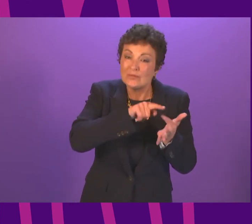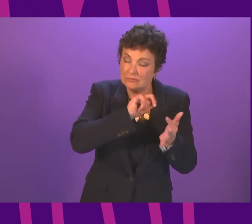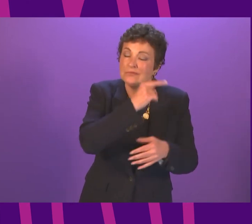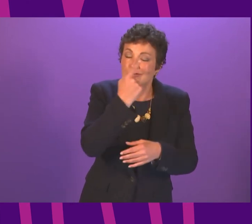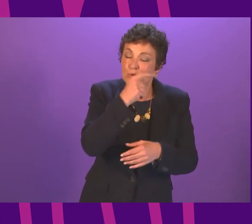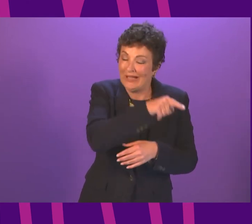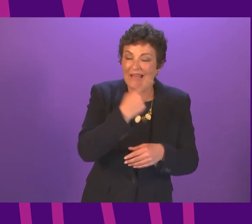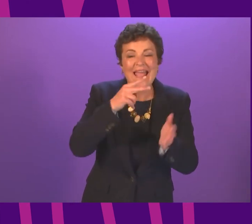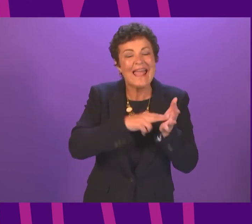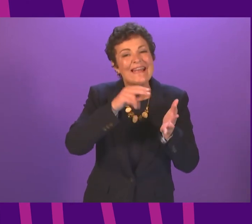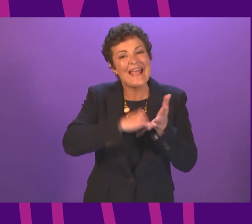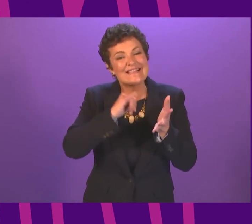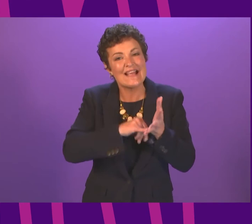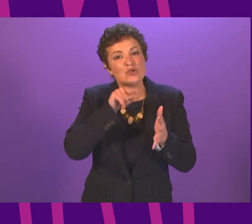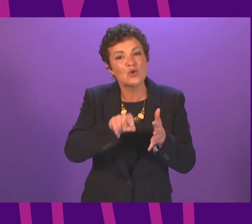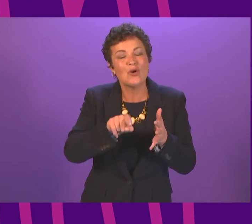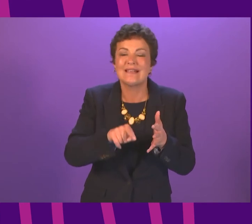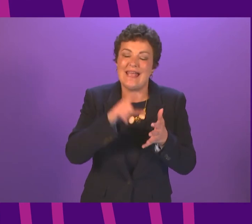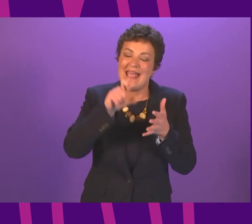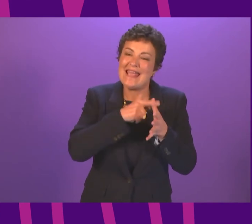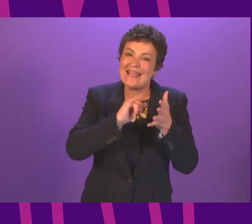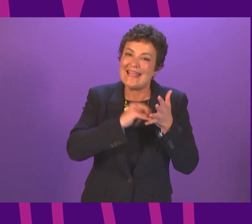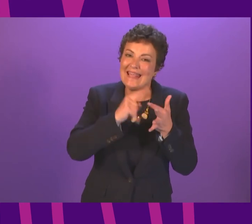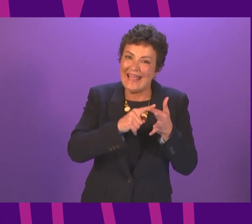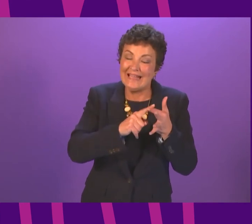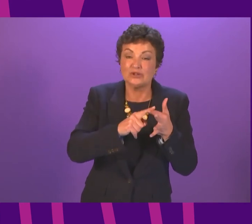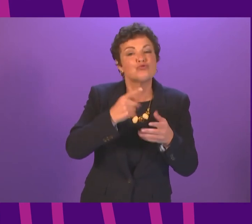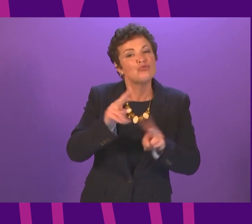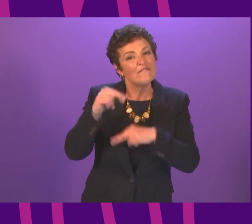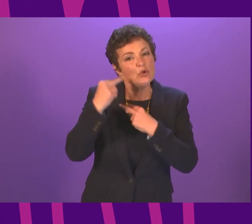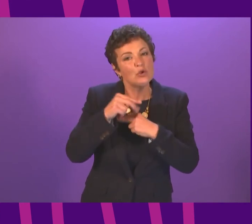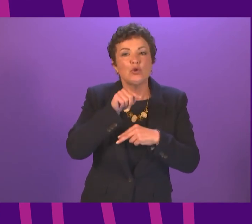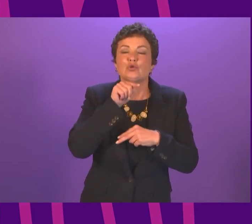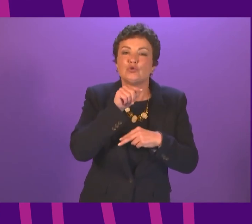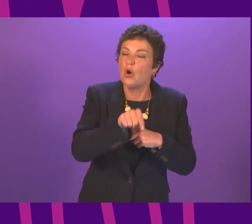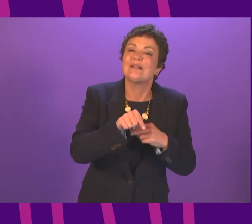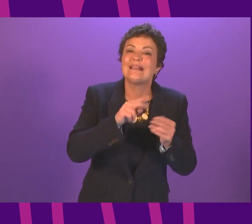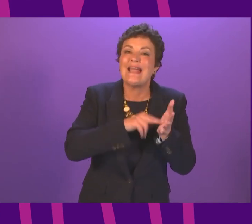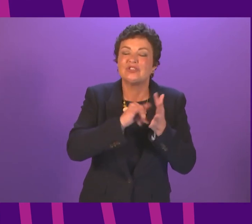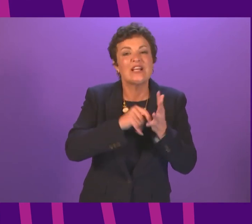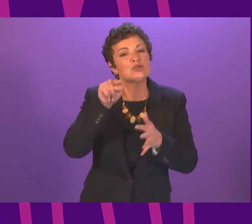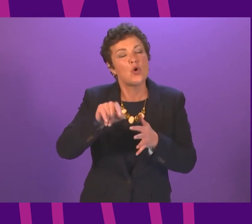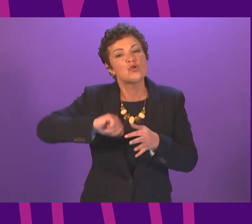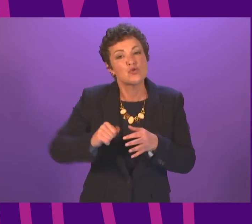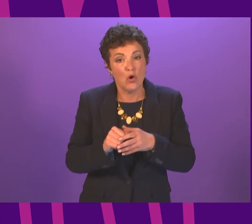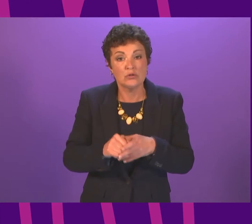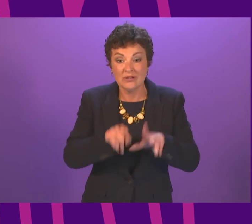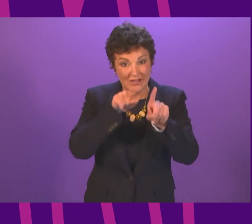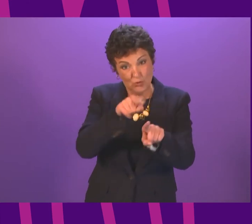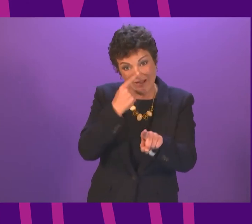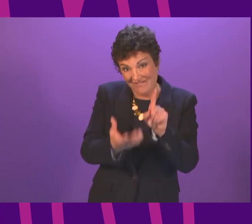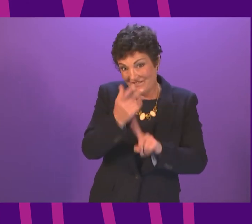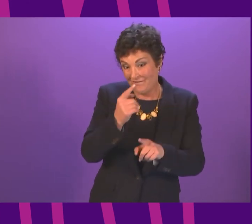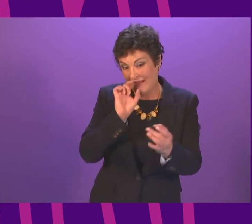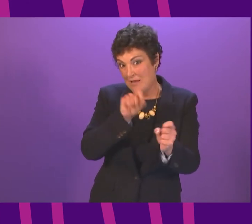.casenotereview at nhs.scot. I'm happy to seek to provide later on the specific answers of when the first